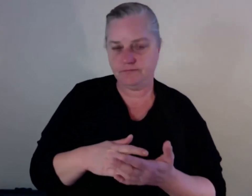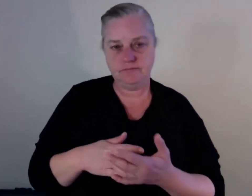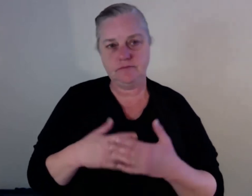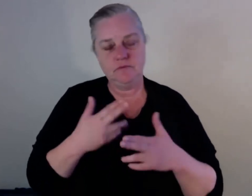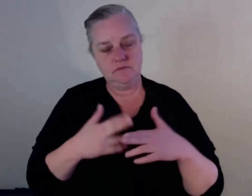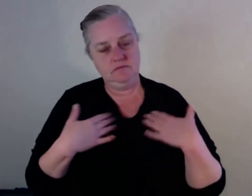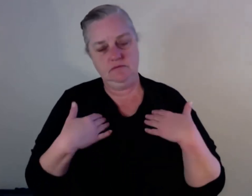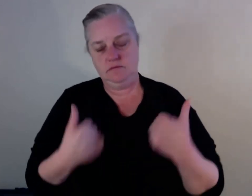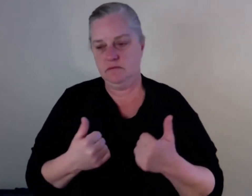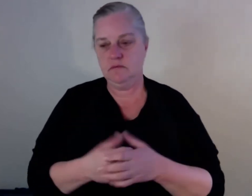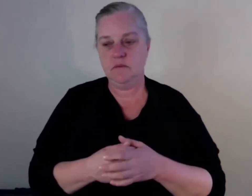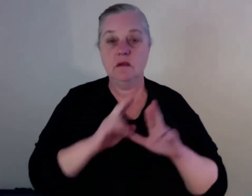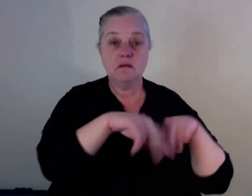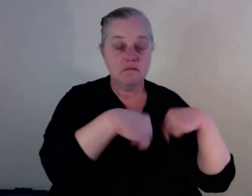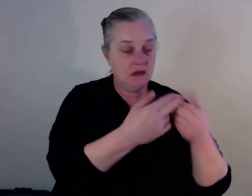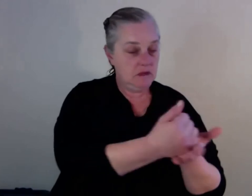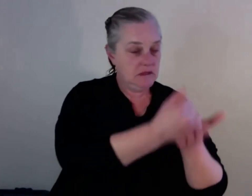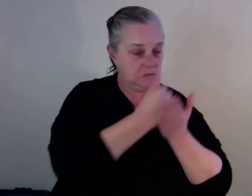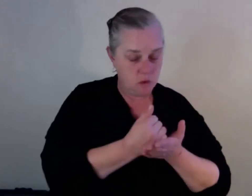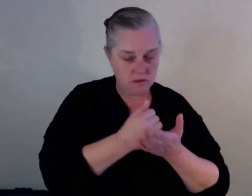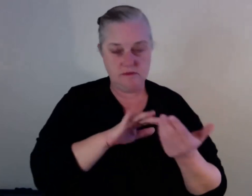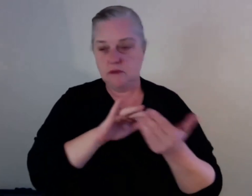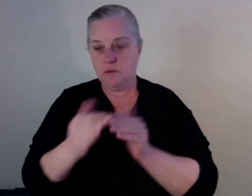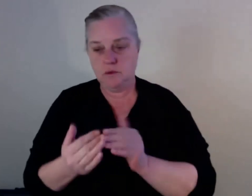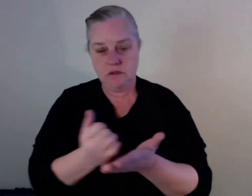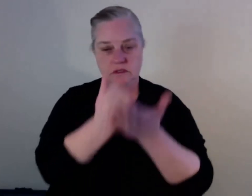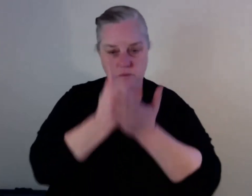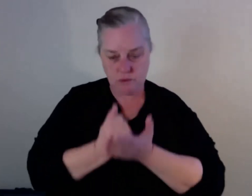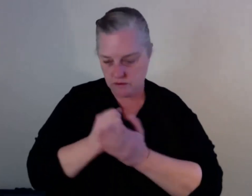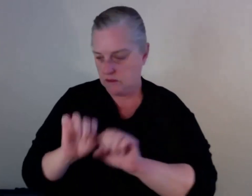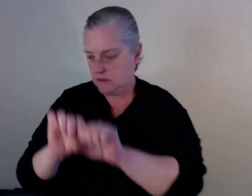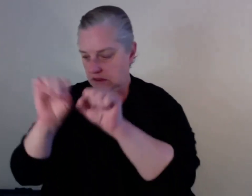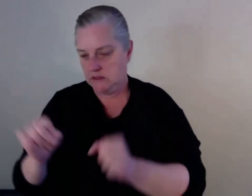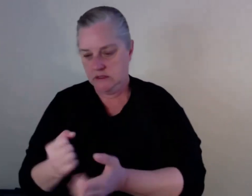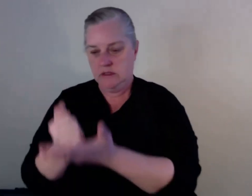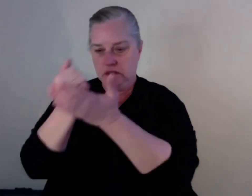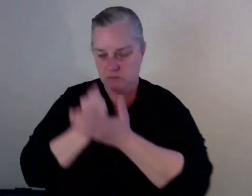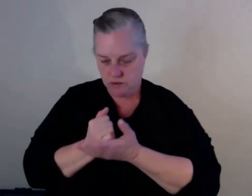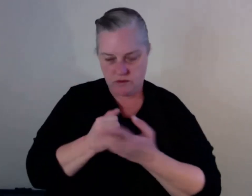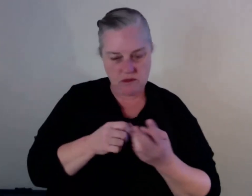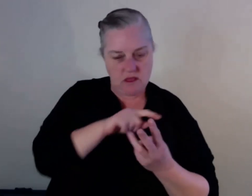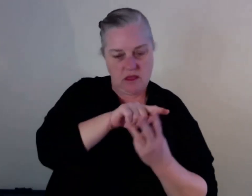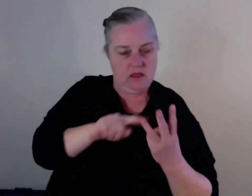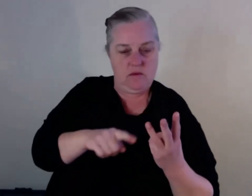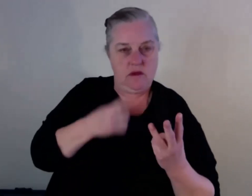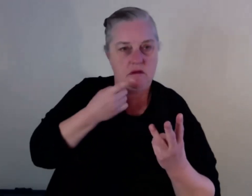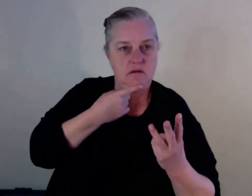Community support is the most important thing. And the system. So as I said, the family is not there. The community look down on you. So what are going to do? It's